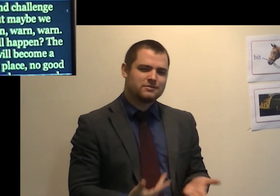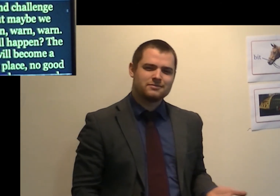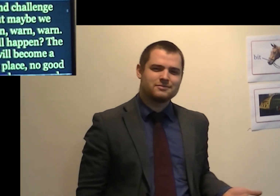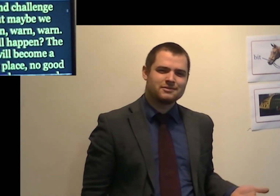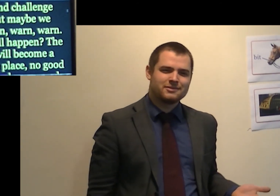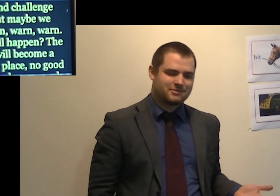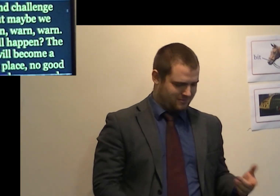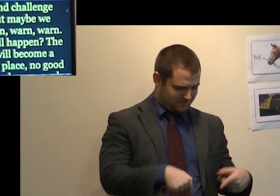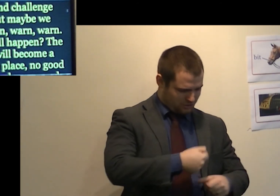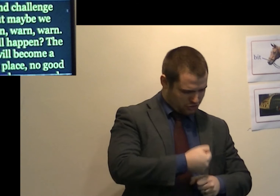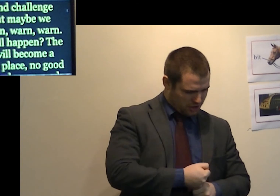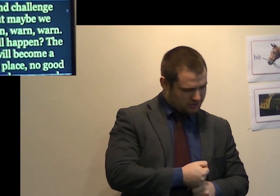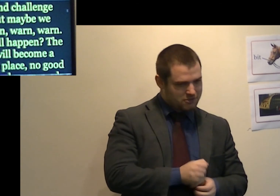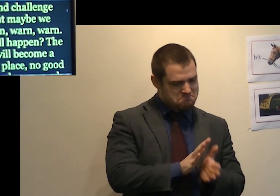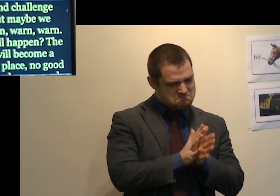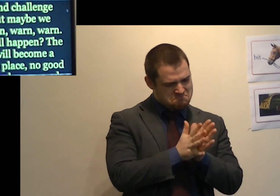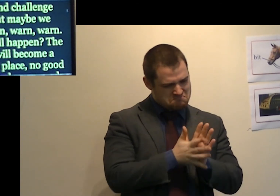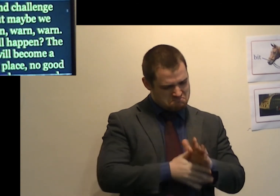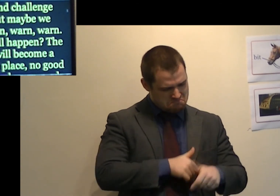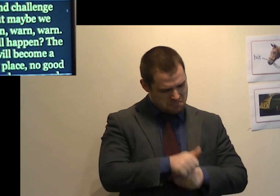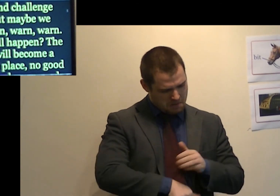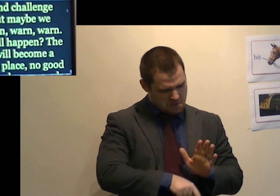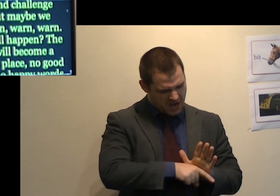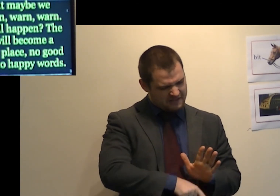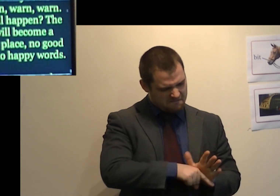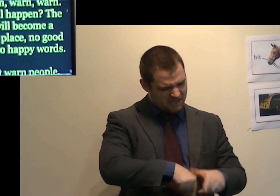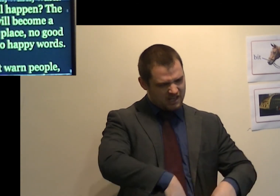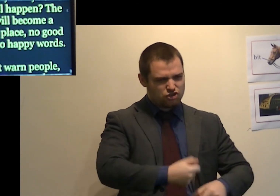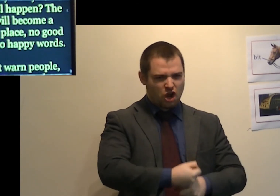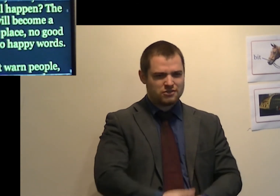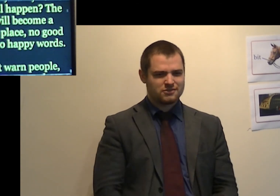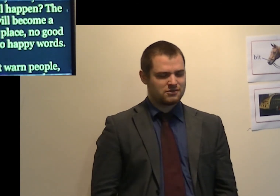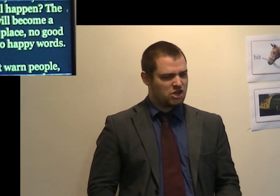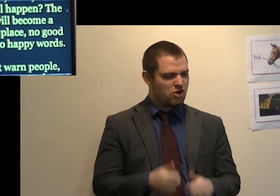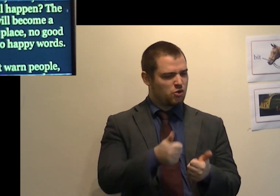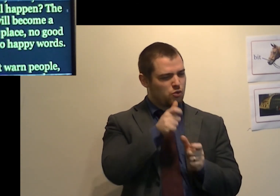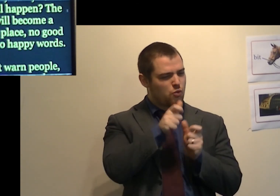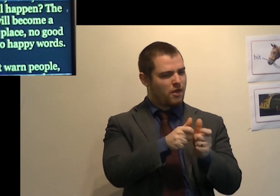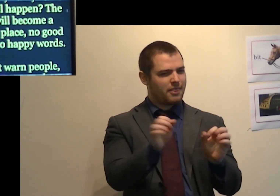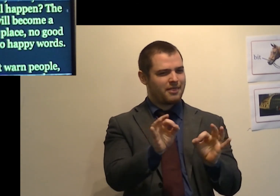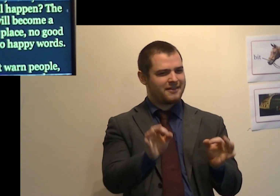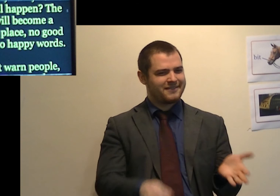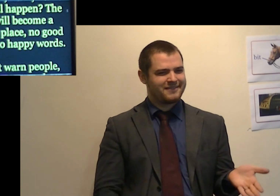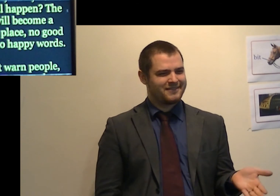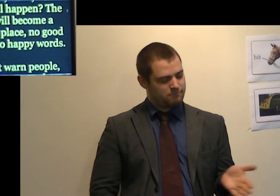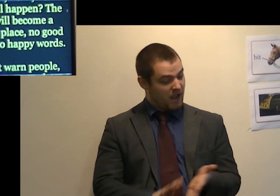church will become a negative place. No good words. No happy words.